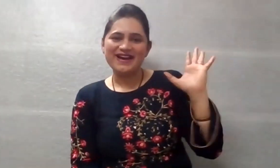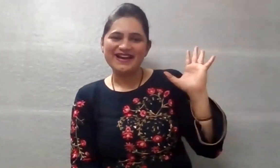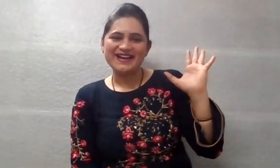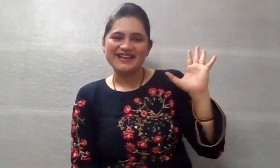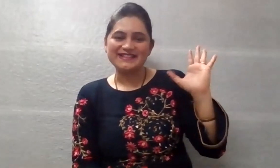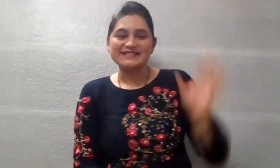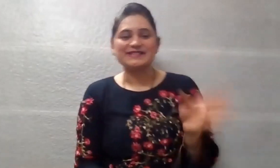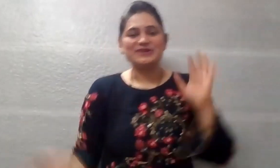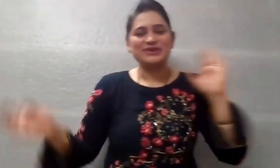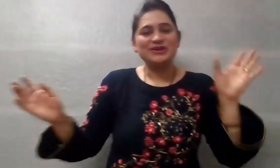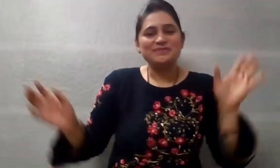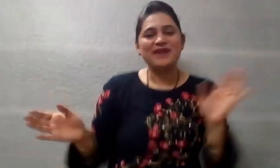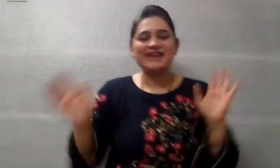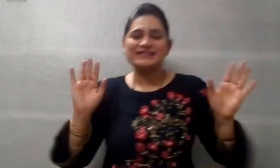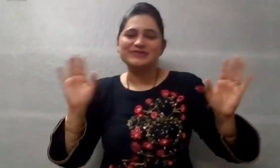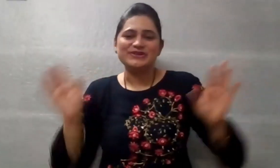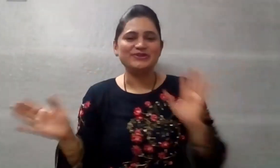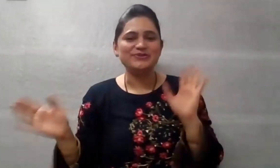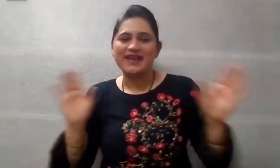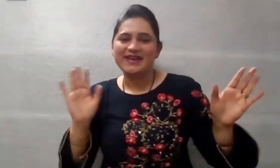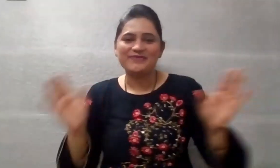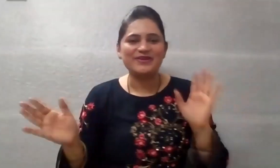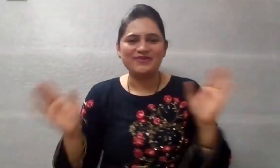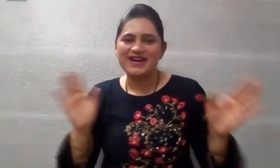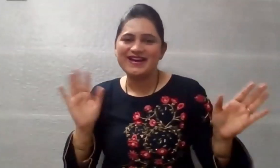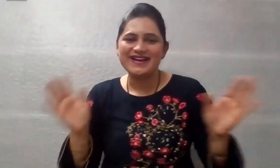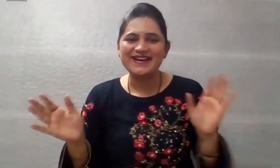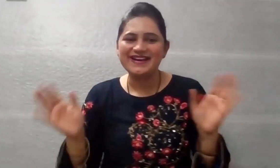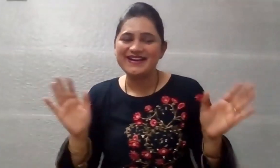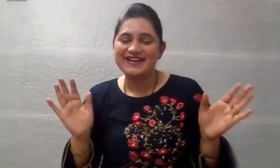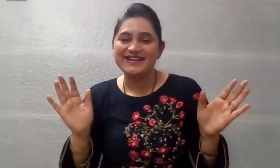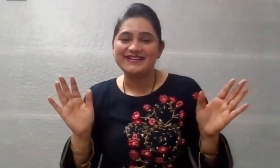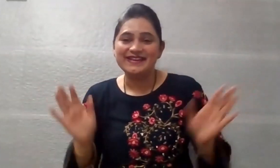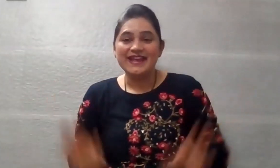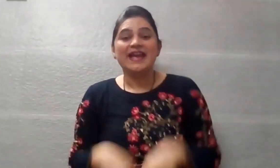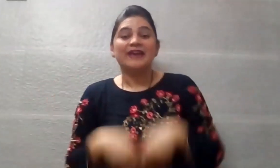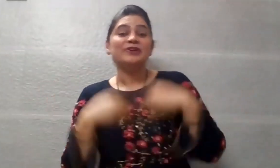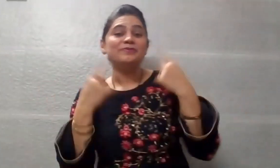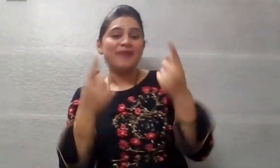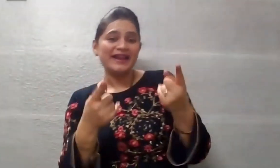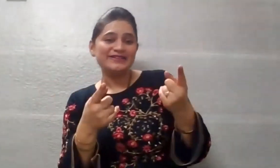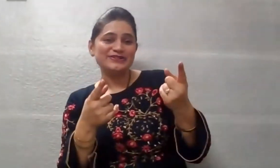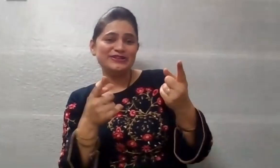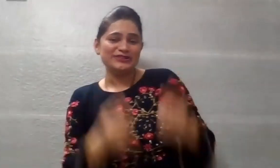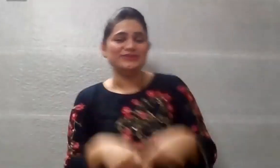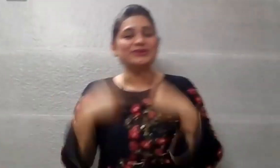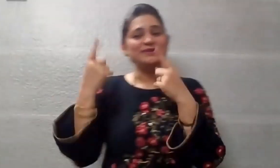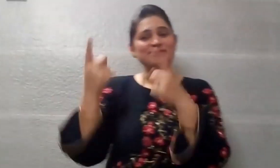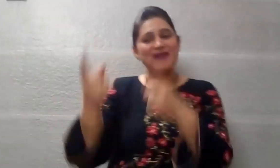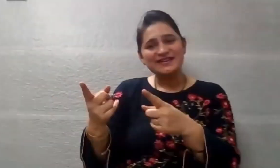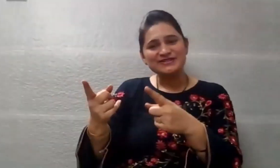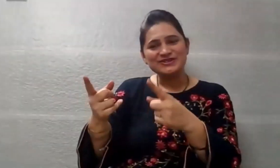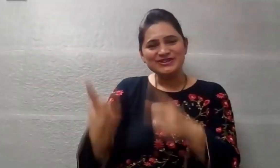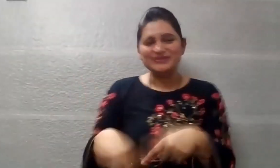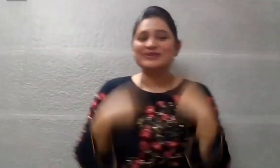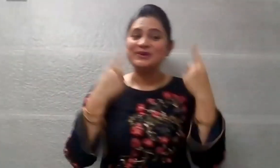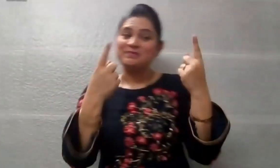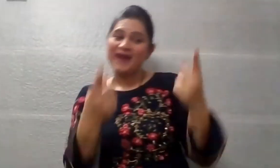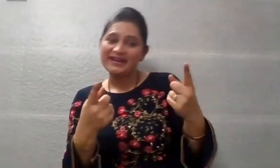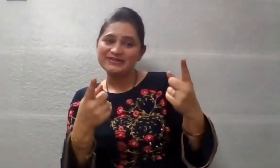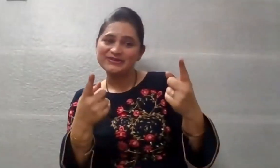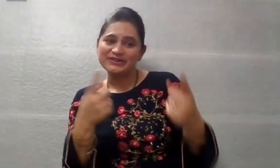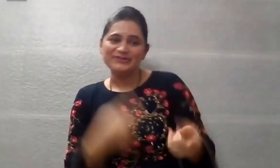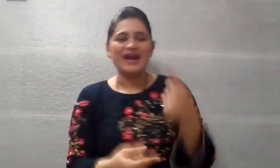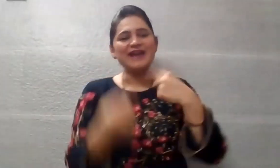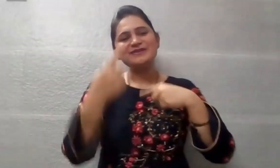Goodbye. Say goodbye to you everyone. Goodbye to you. Goodbye to you.